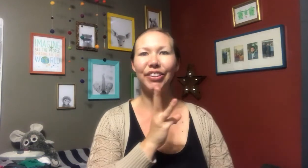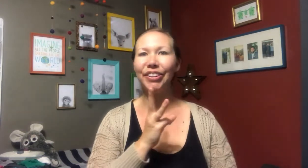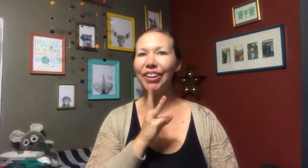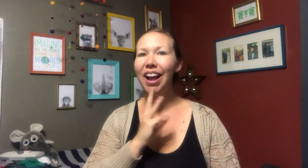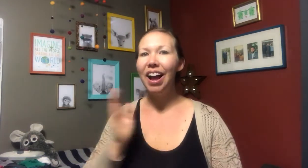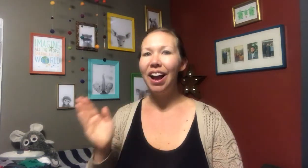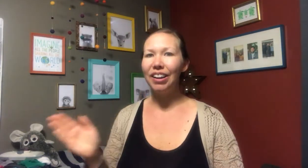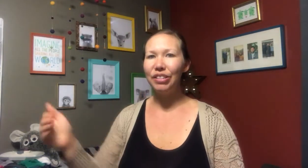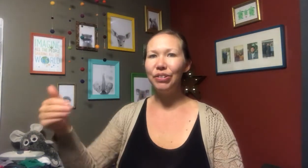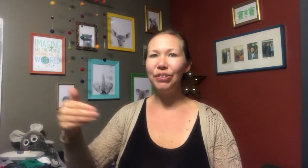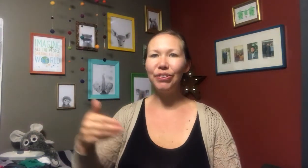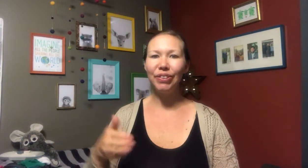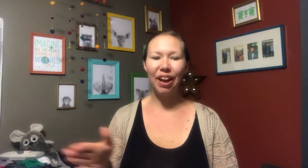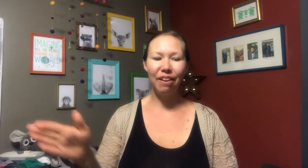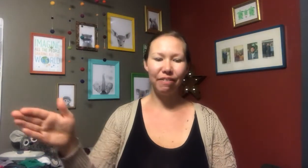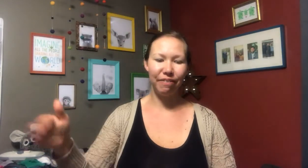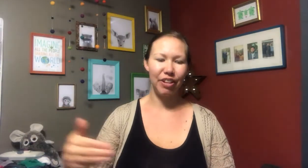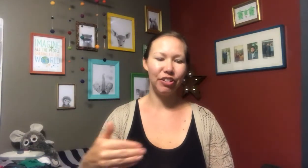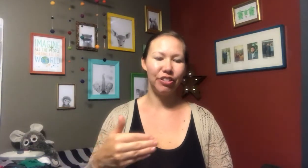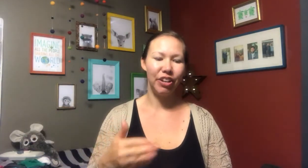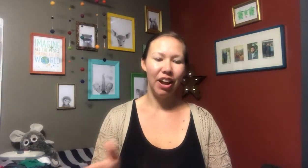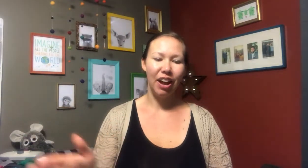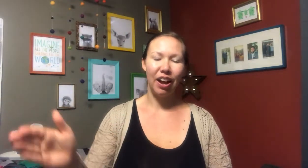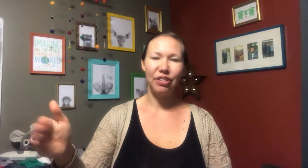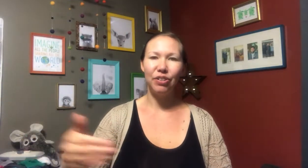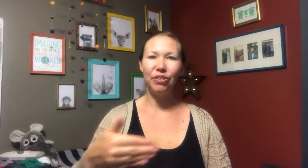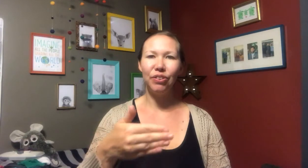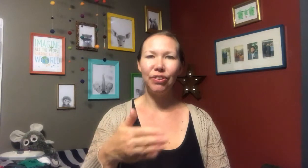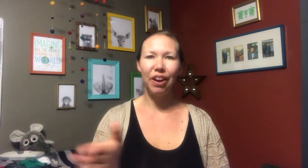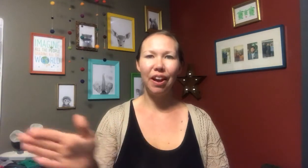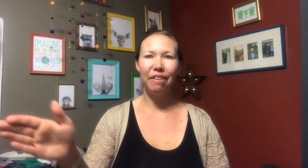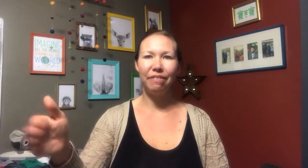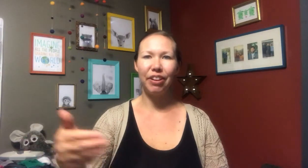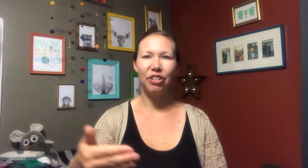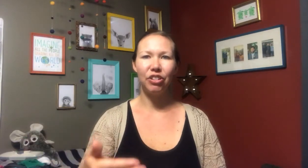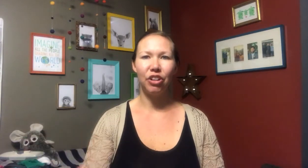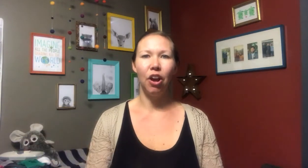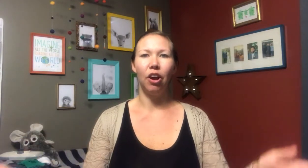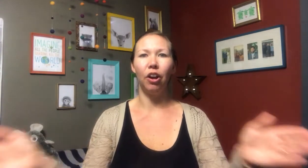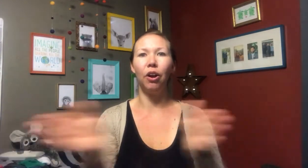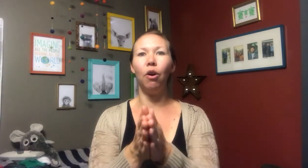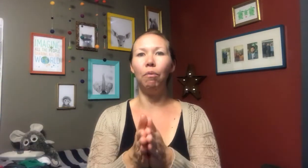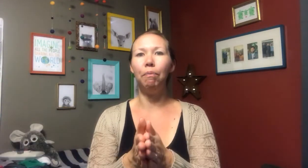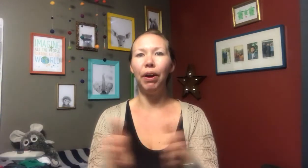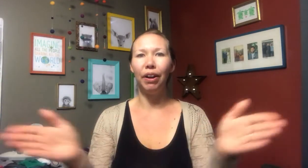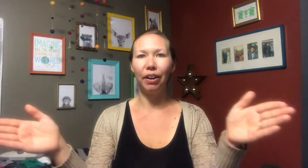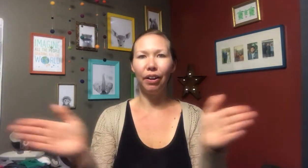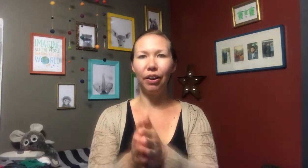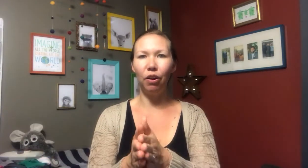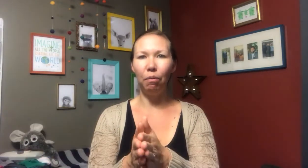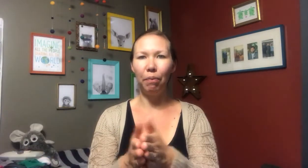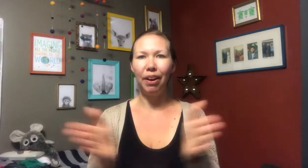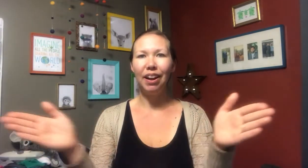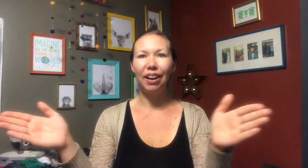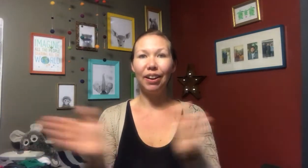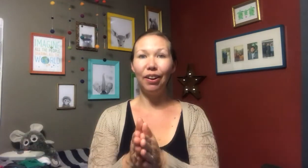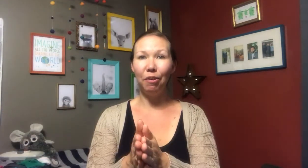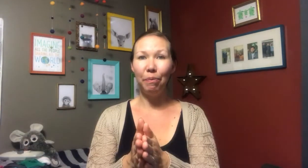A tuna fish, a tuna fish, gulp, gulp, gulp.